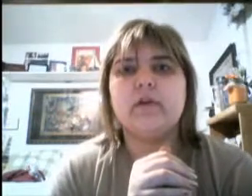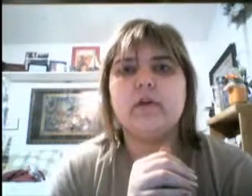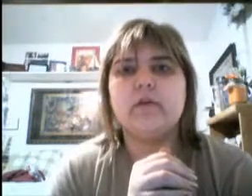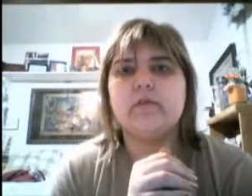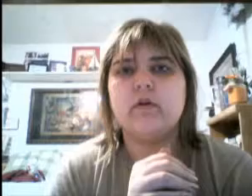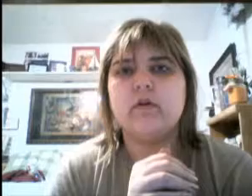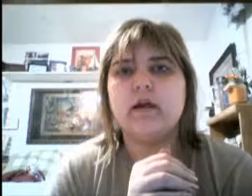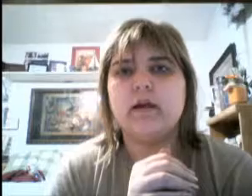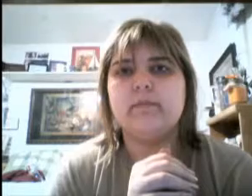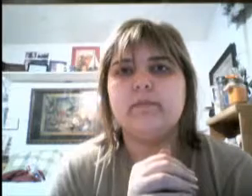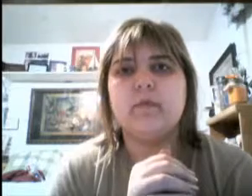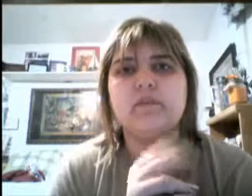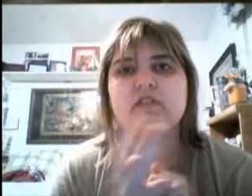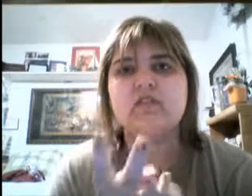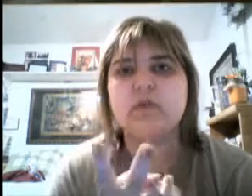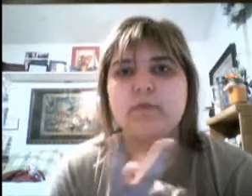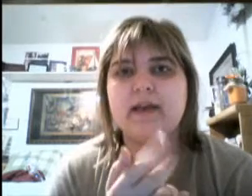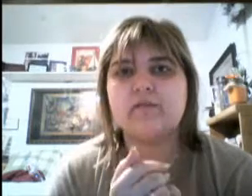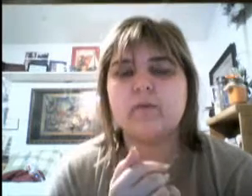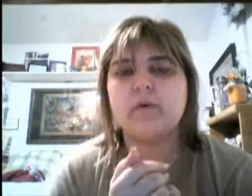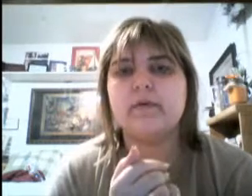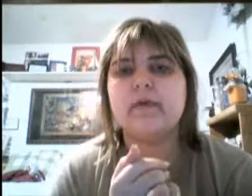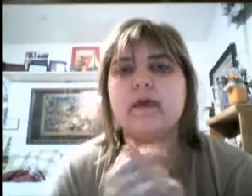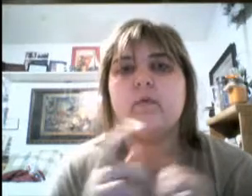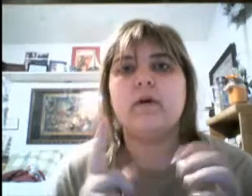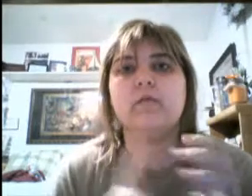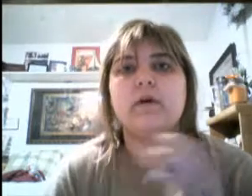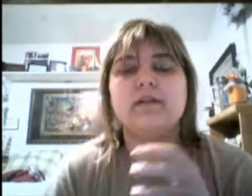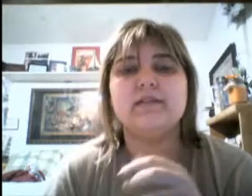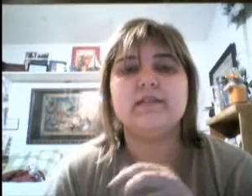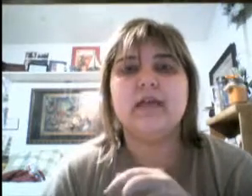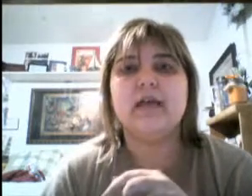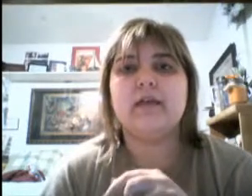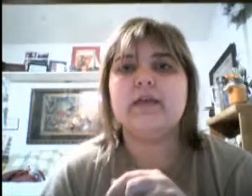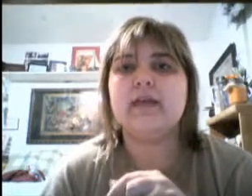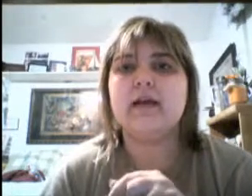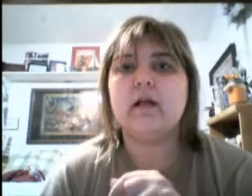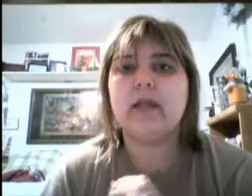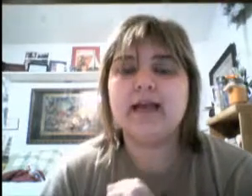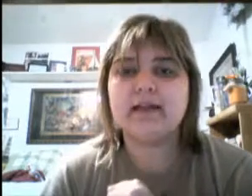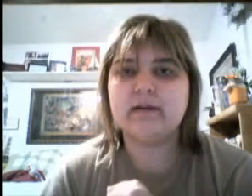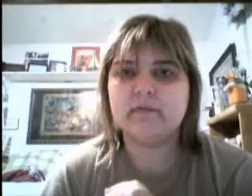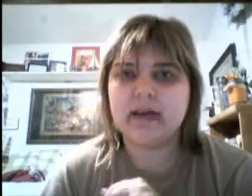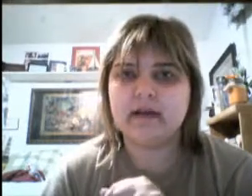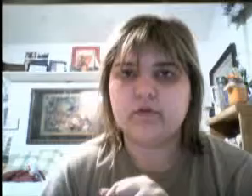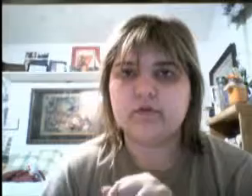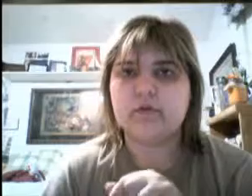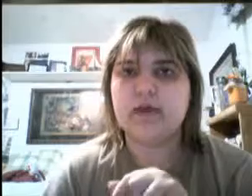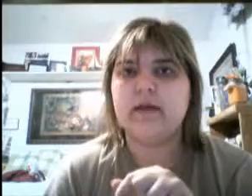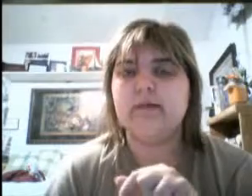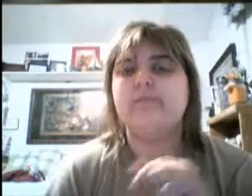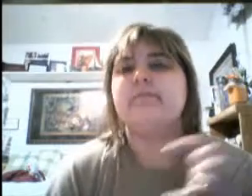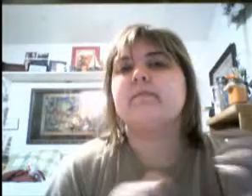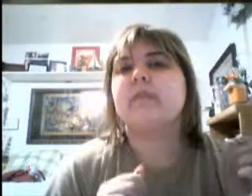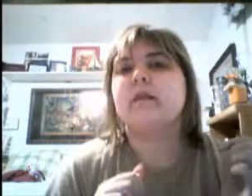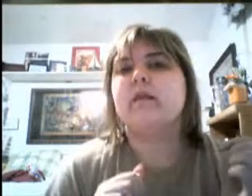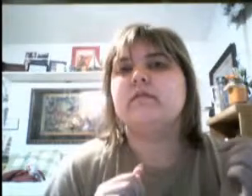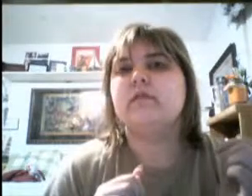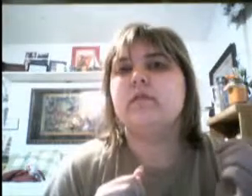going to go over, um, we went to two other panels while we were there. One was the Aladdin panel, um, so,